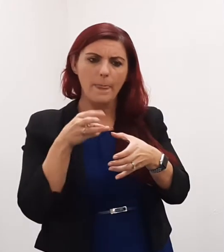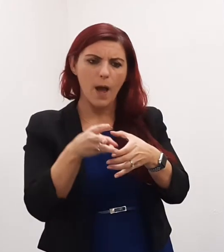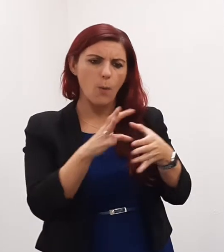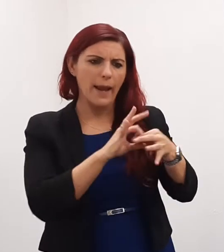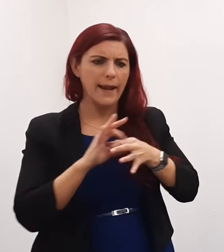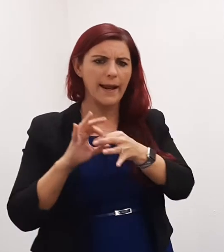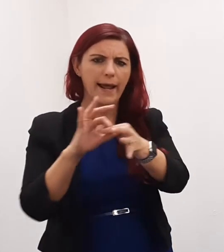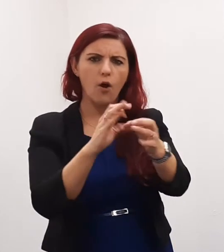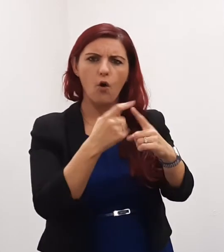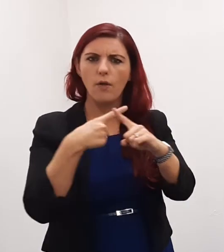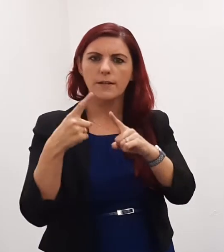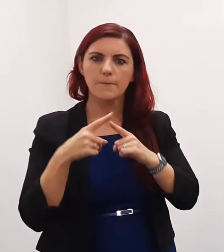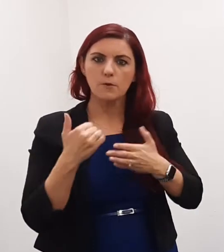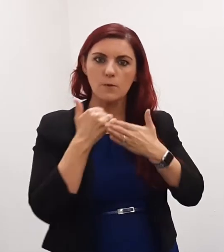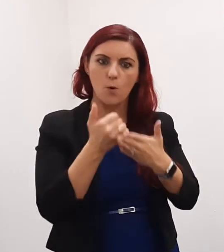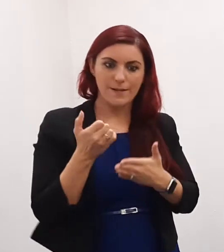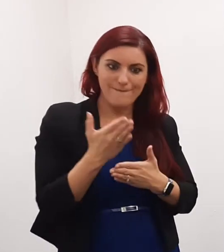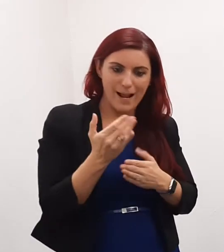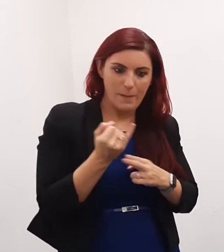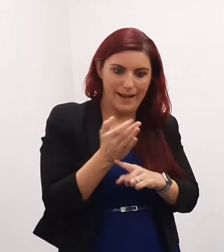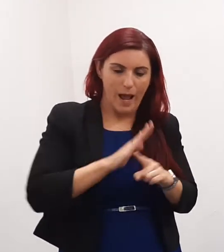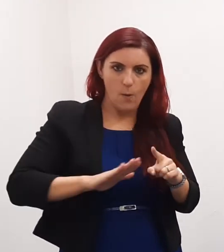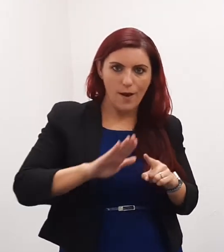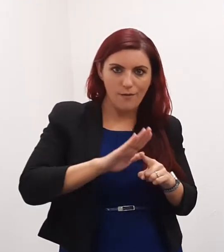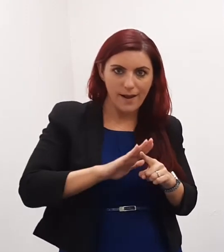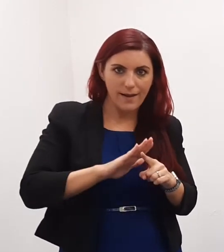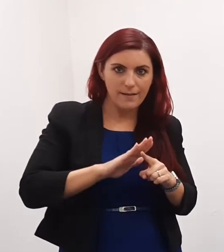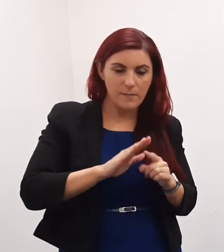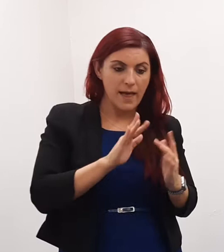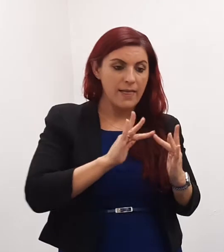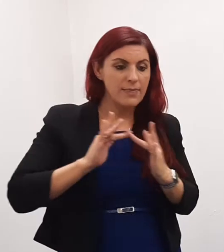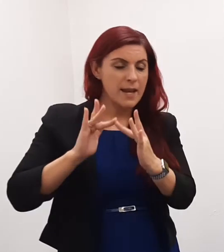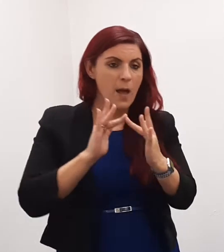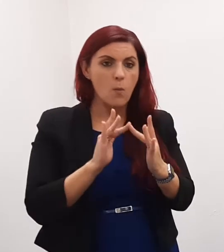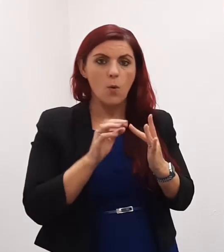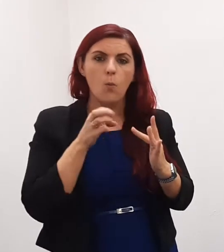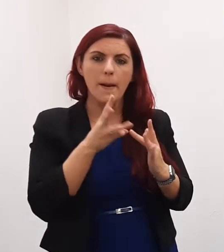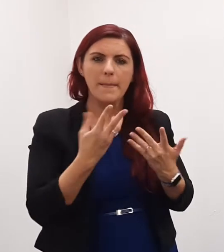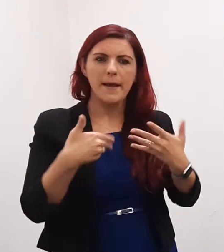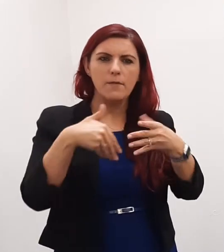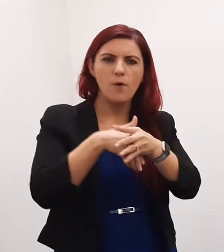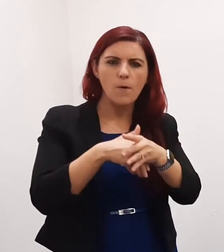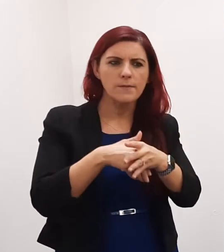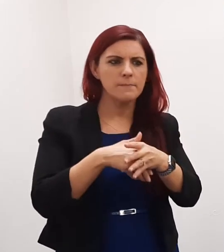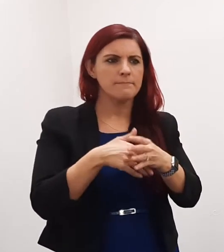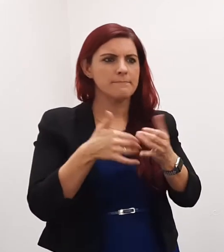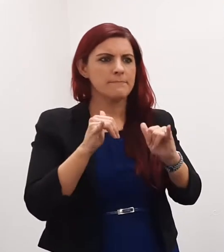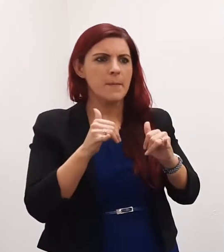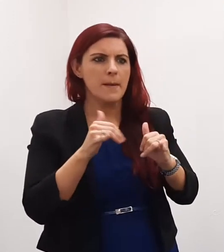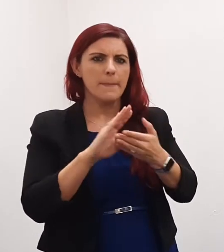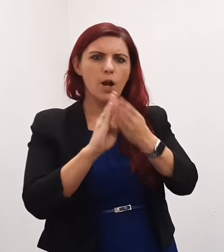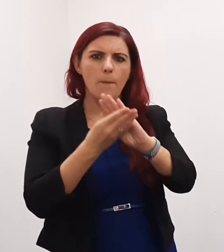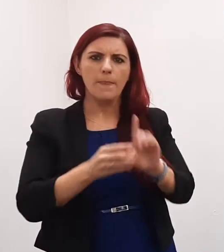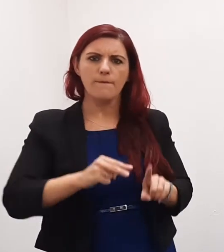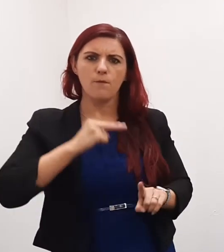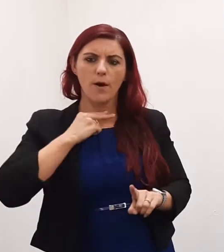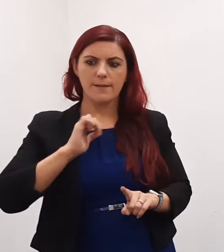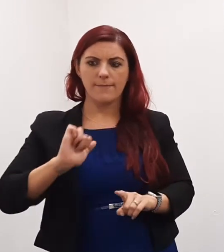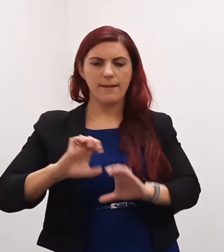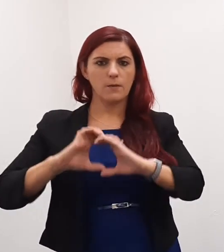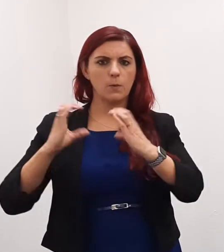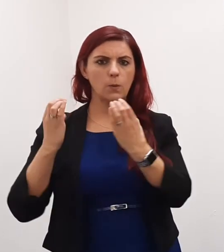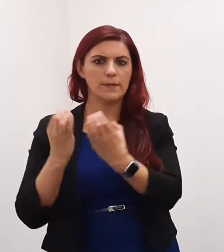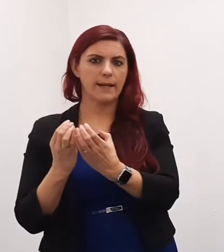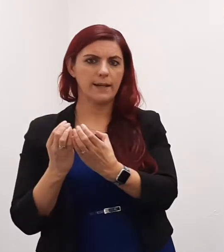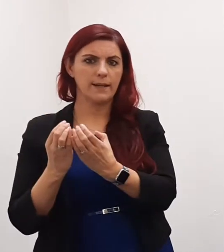supports available in the county. community. The network may also be involved in bringing forward the voice of that community through